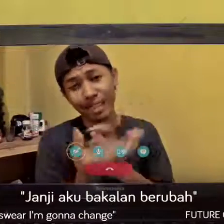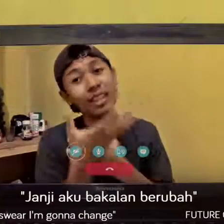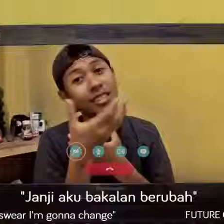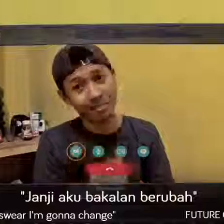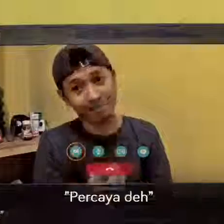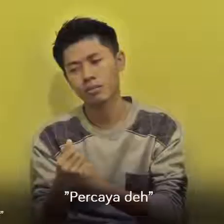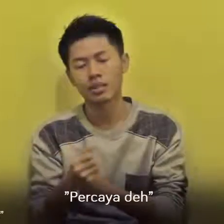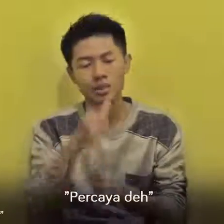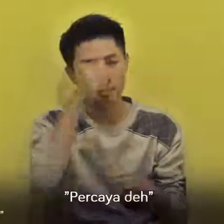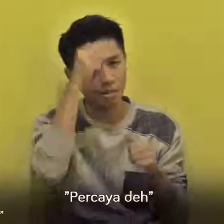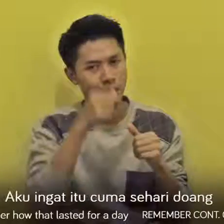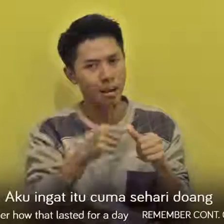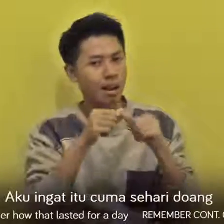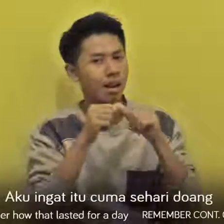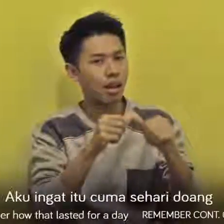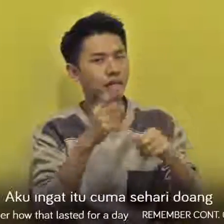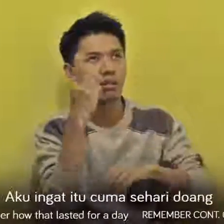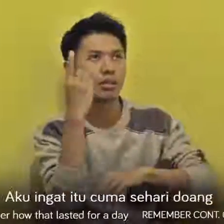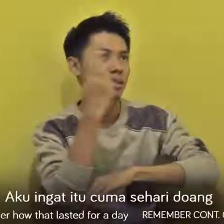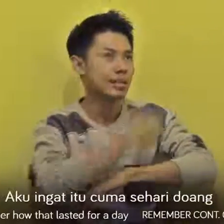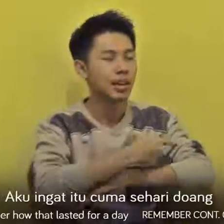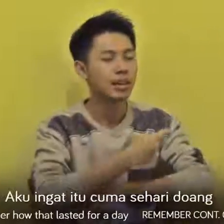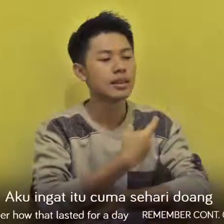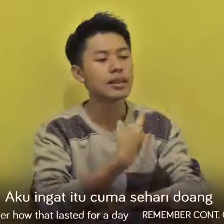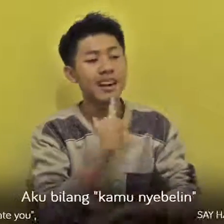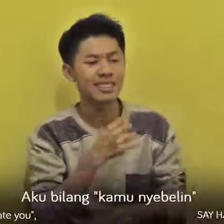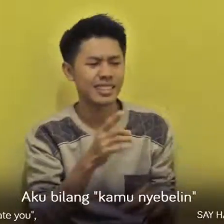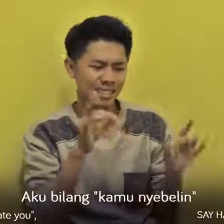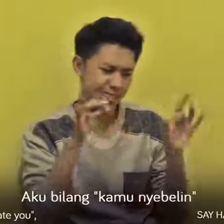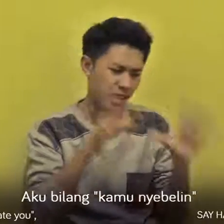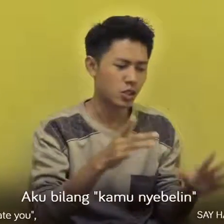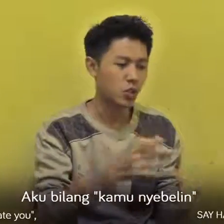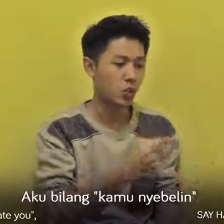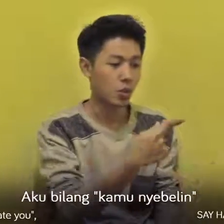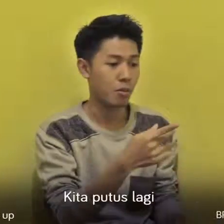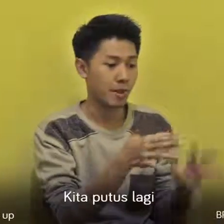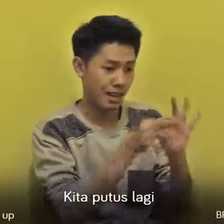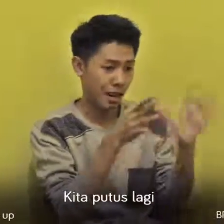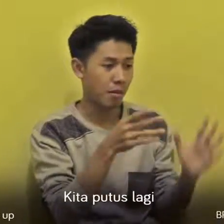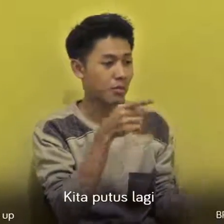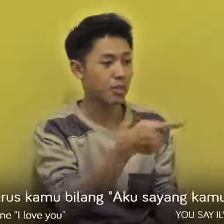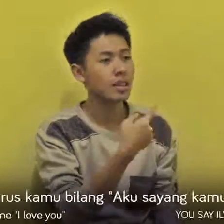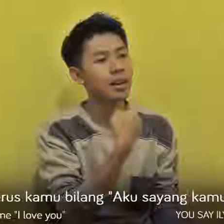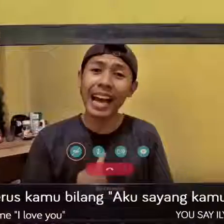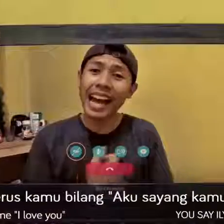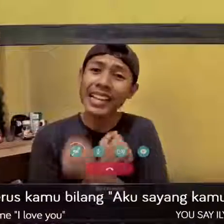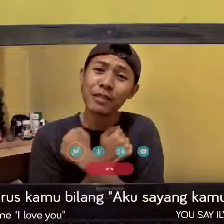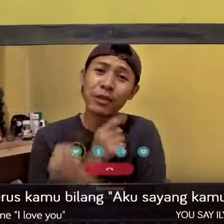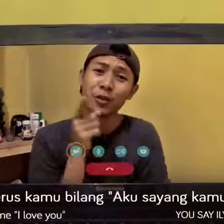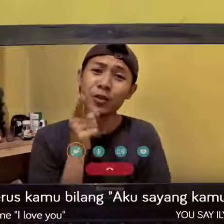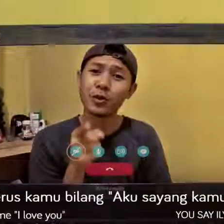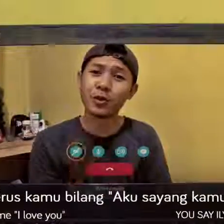change Trust me remember how that lasted for a day. I say I hate you we break up you call me. I love you